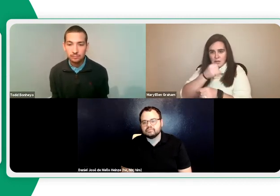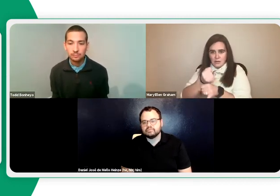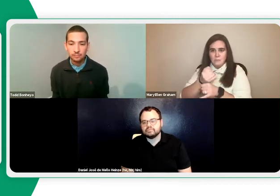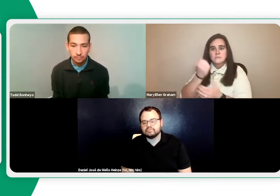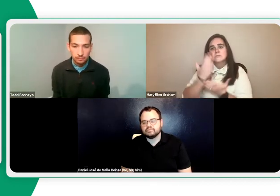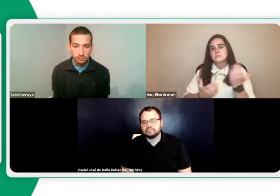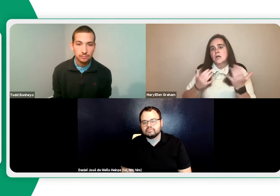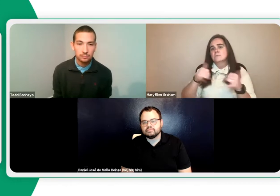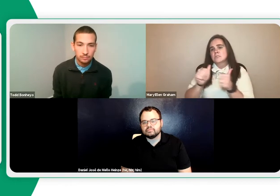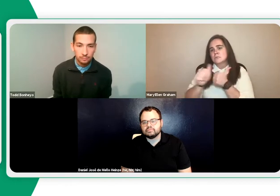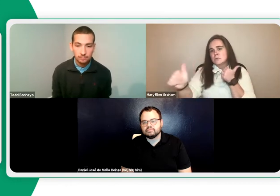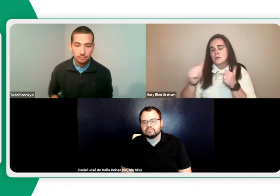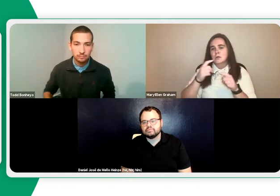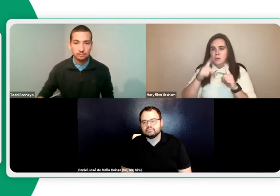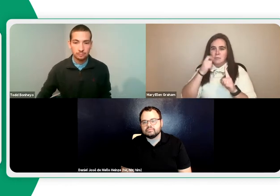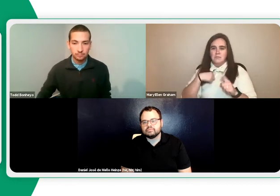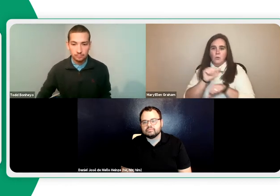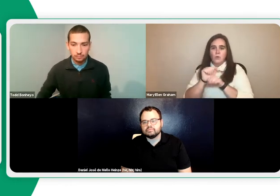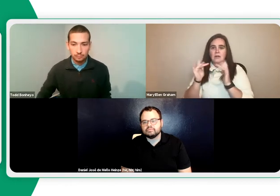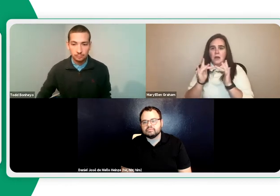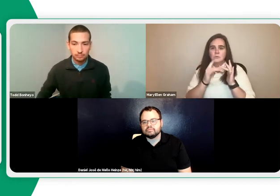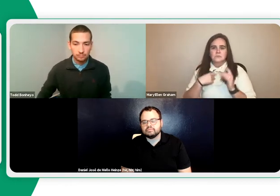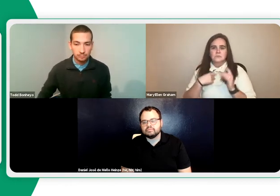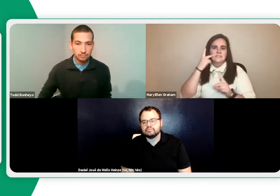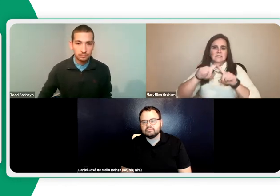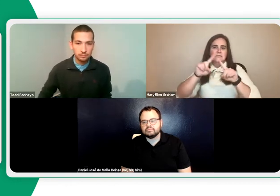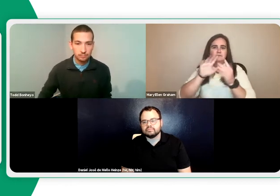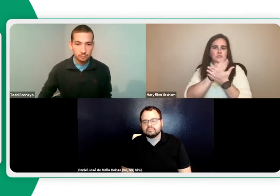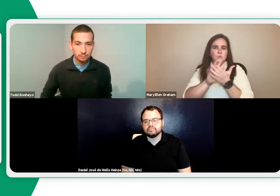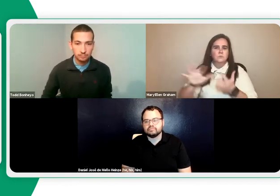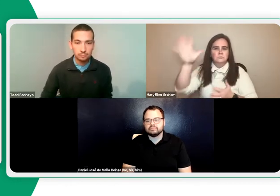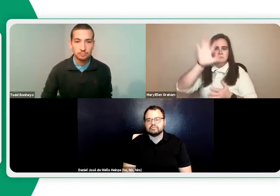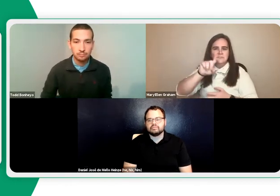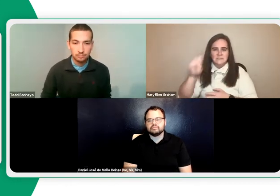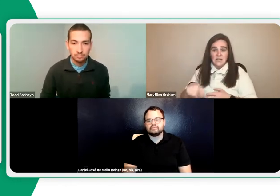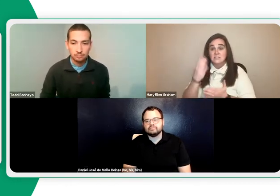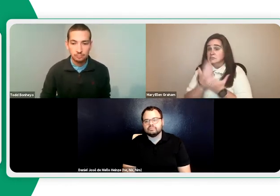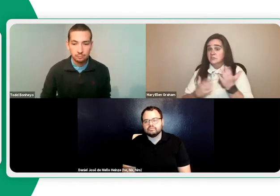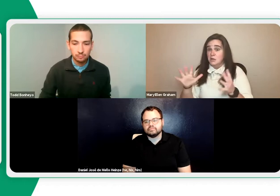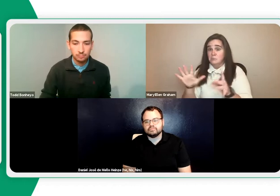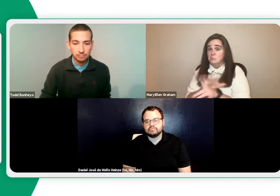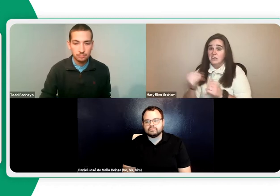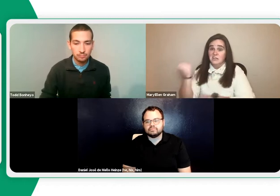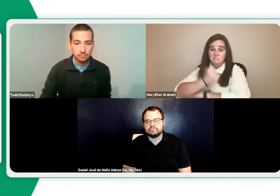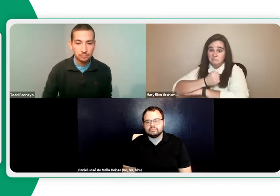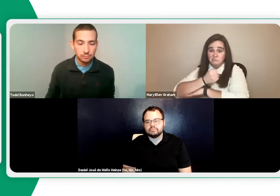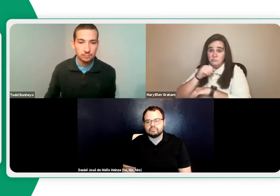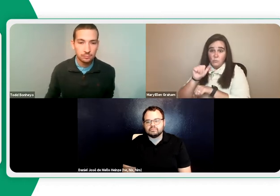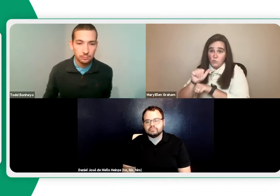hybrid situation. Some students are on campus, some are remote, but I work in outreach. So I see different schools throughout the state of Texas.